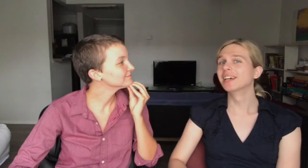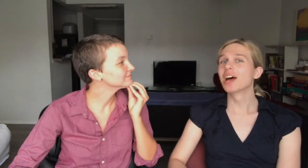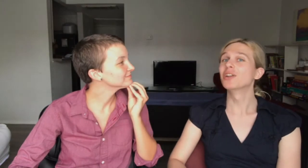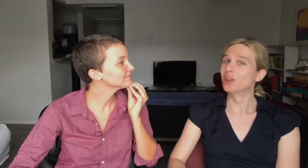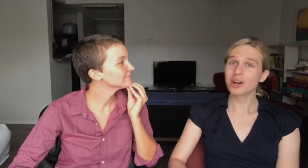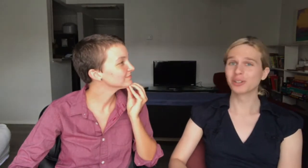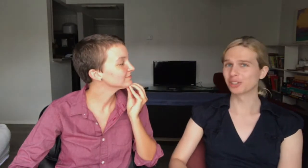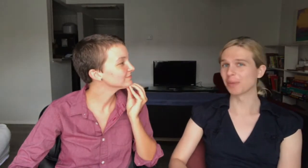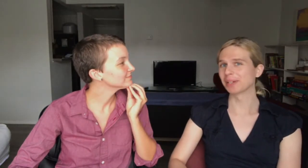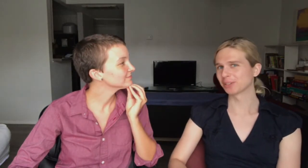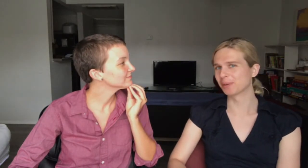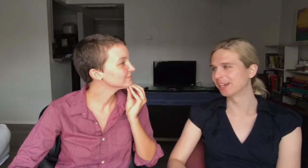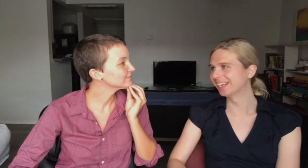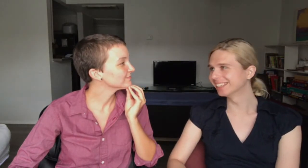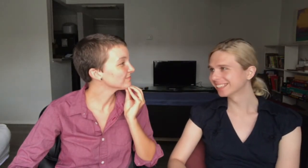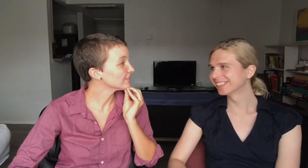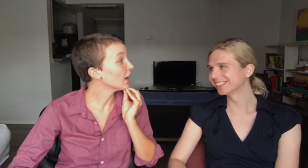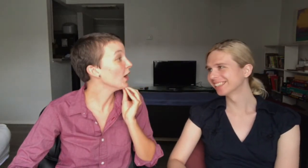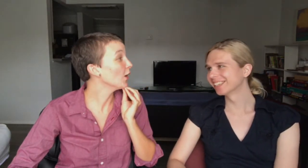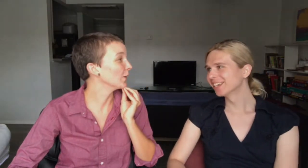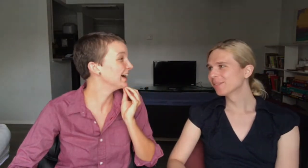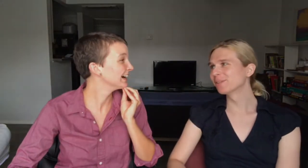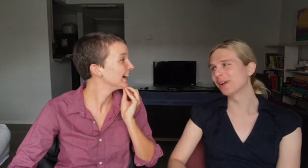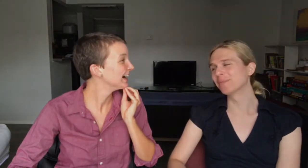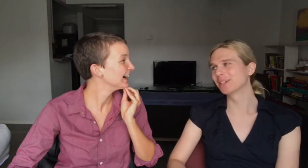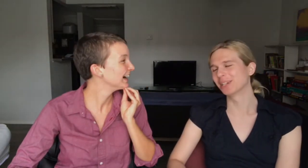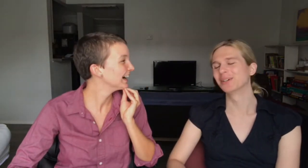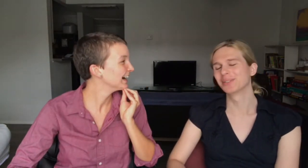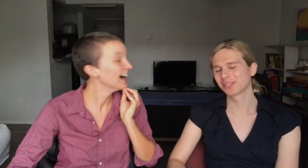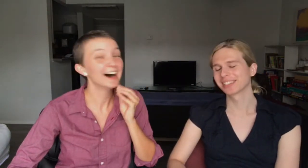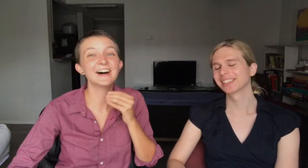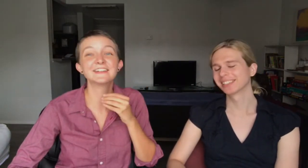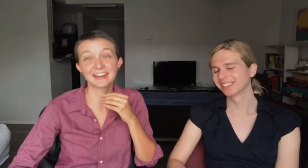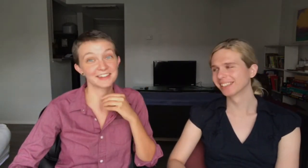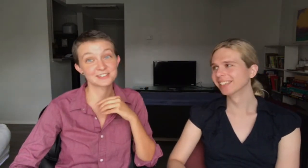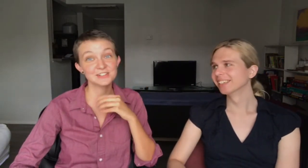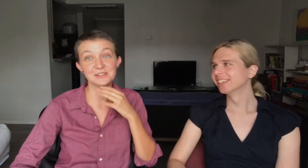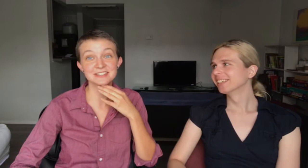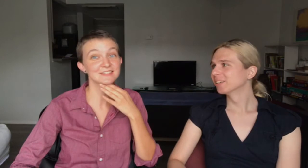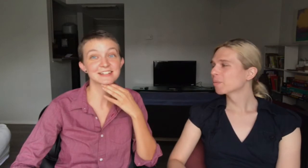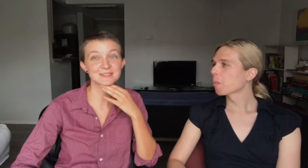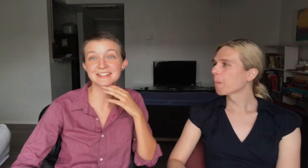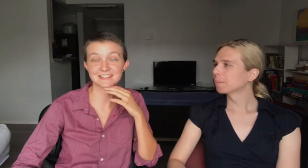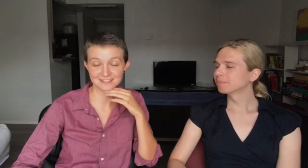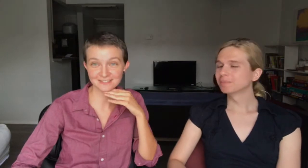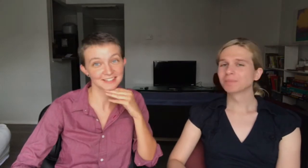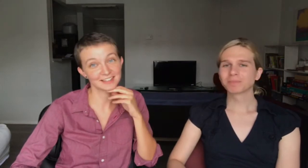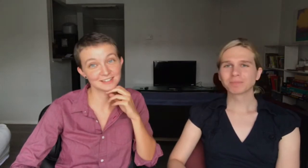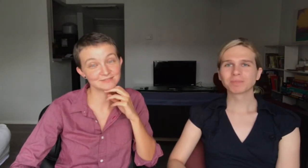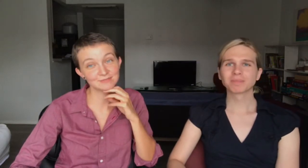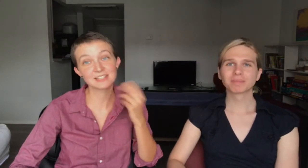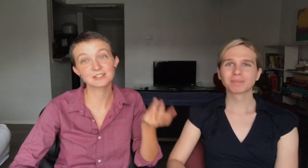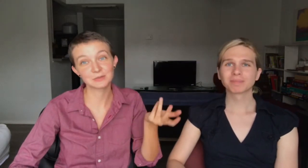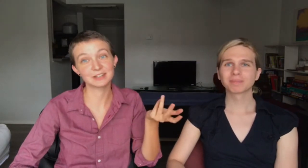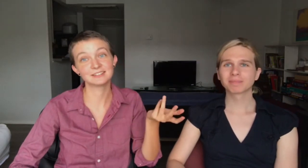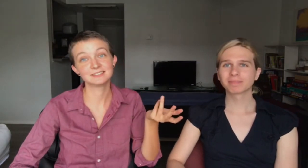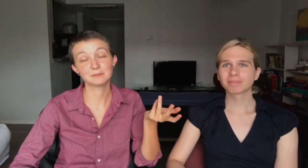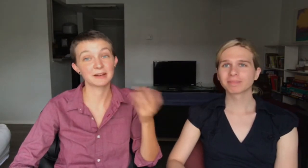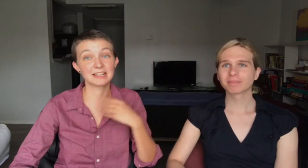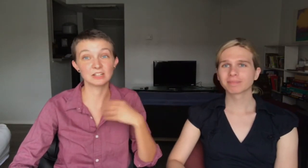non-shopping spree. Oh! For femme clothes. Oh, yeah, that's true. It wasn't very expensive. Um... Plus, goodwill. But it